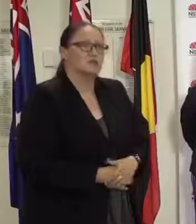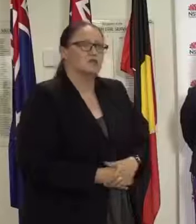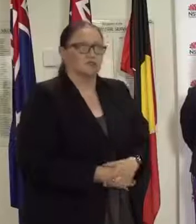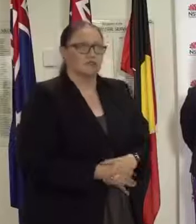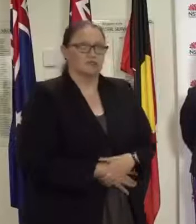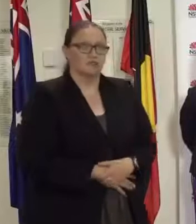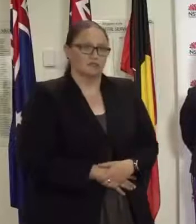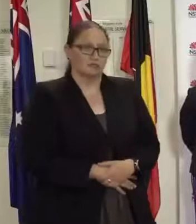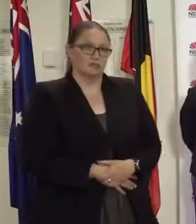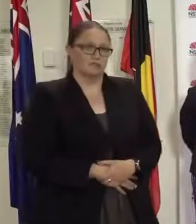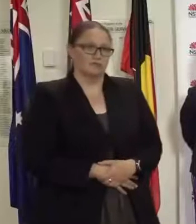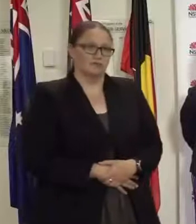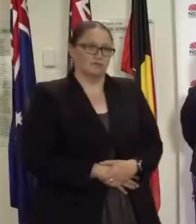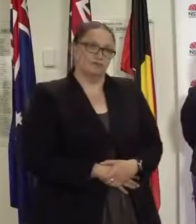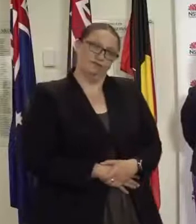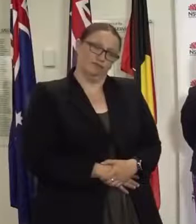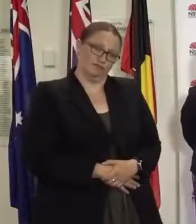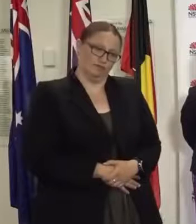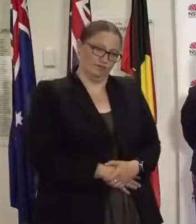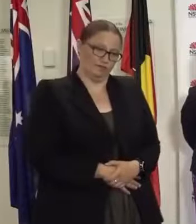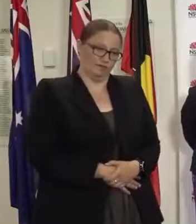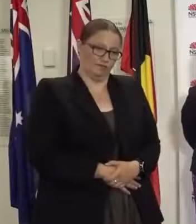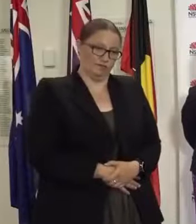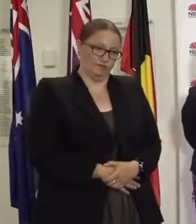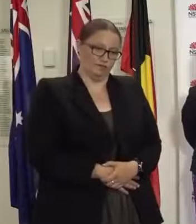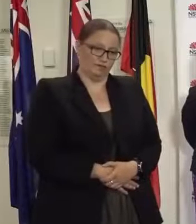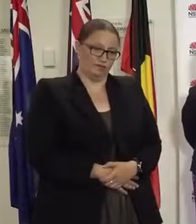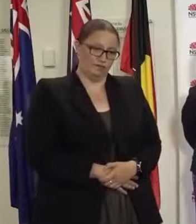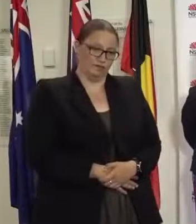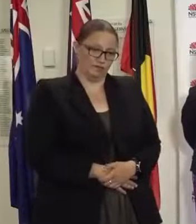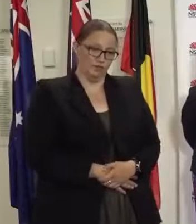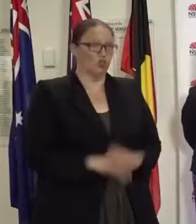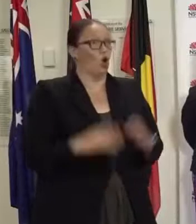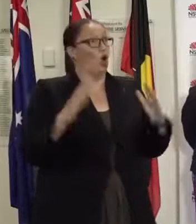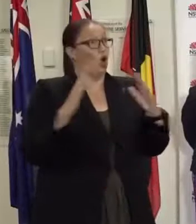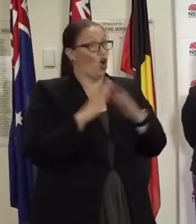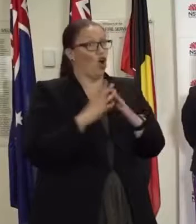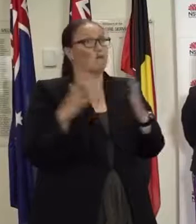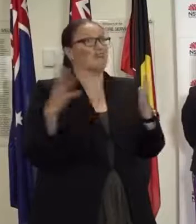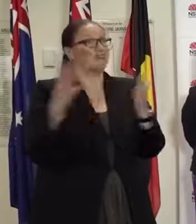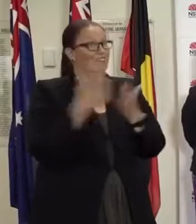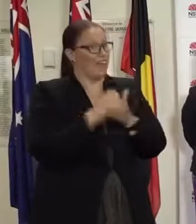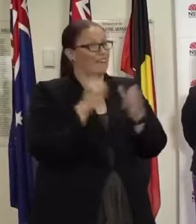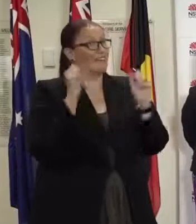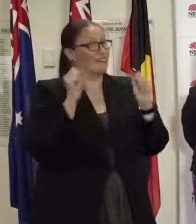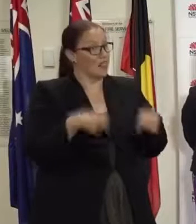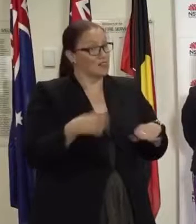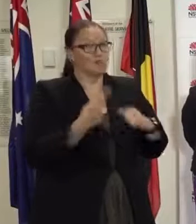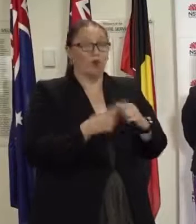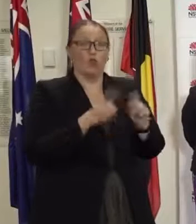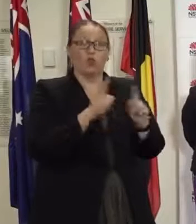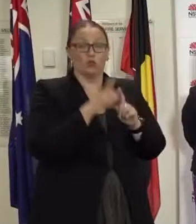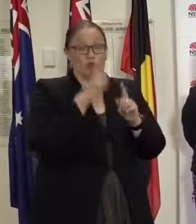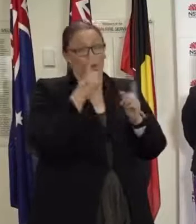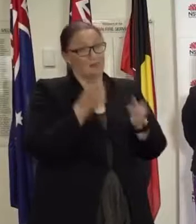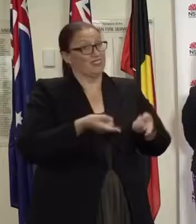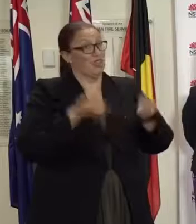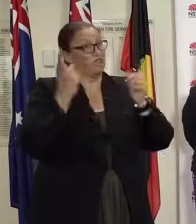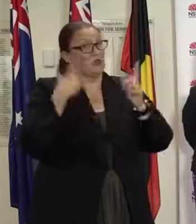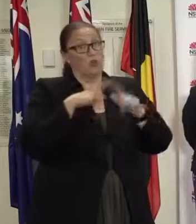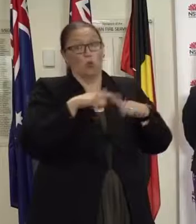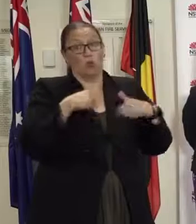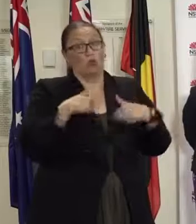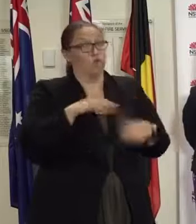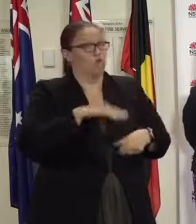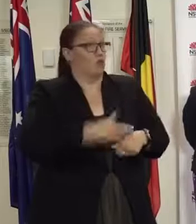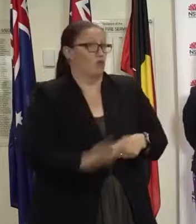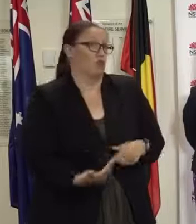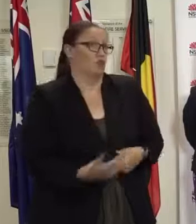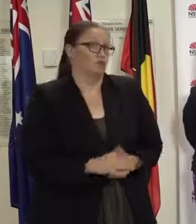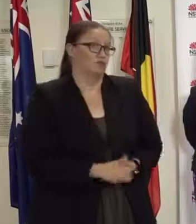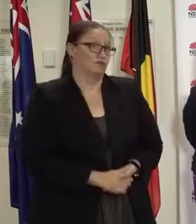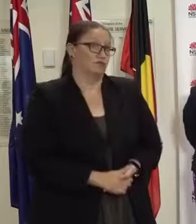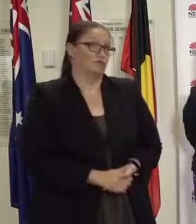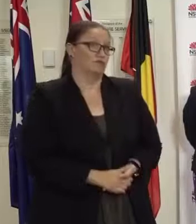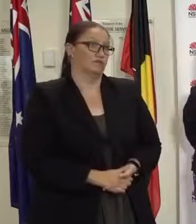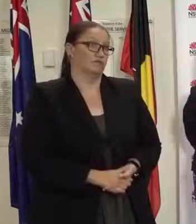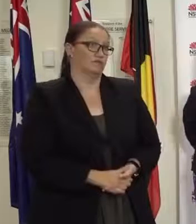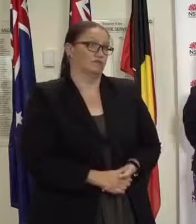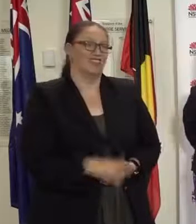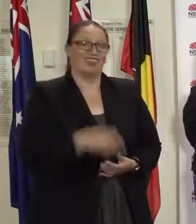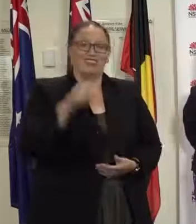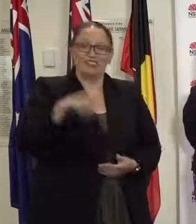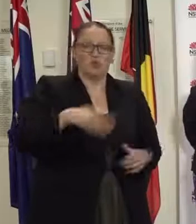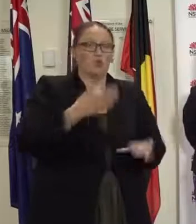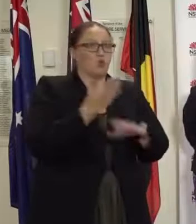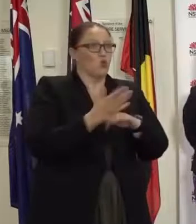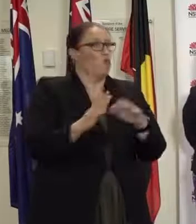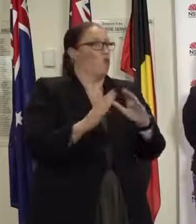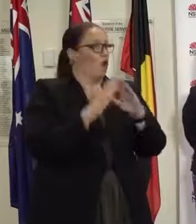It is both a safe place and a dangerous place. We must treat this new world order, this new world